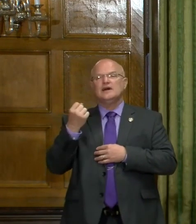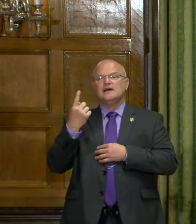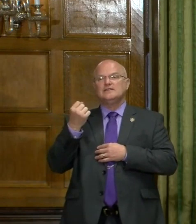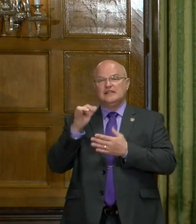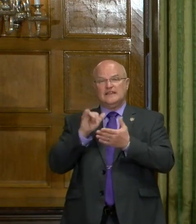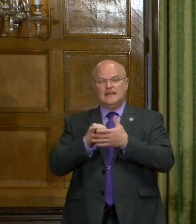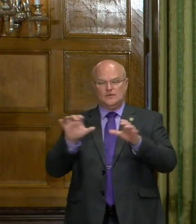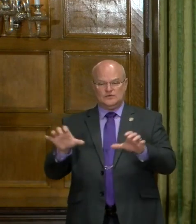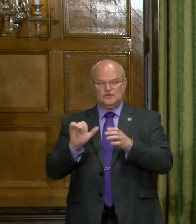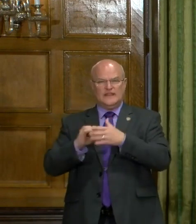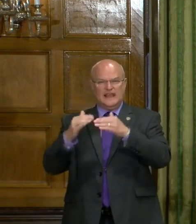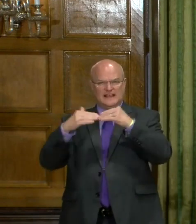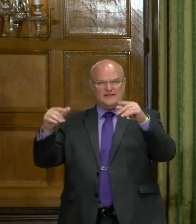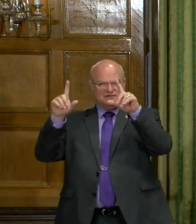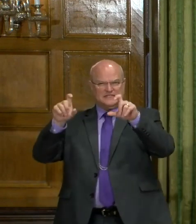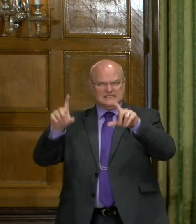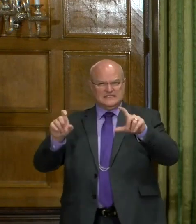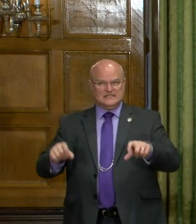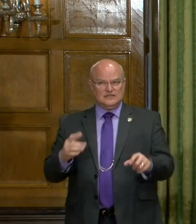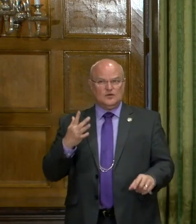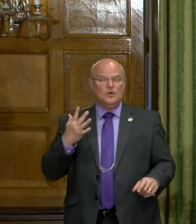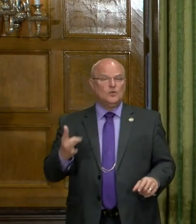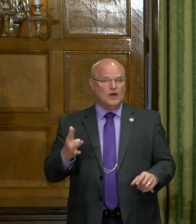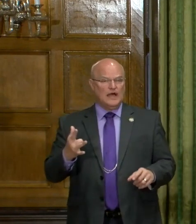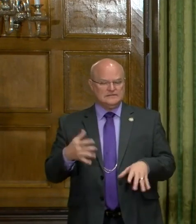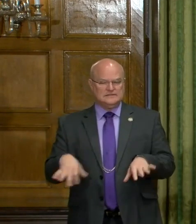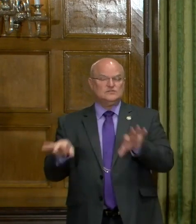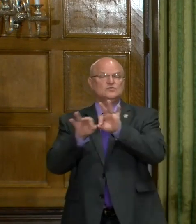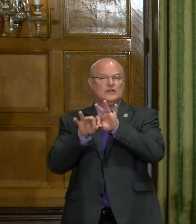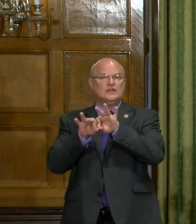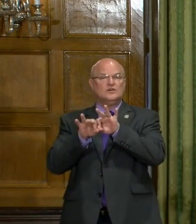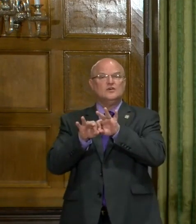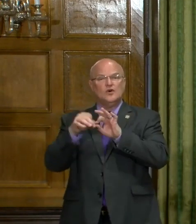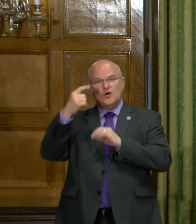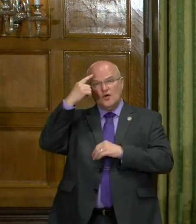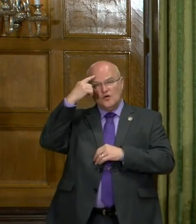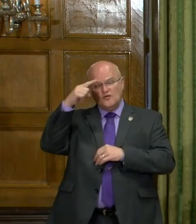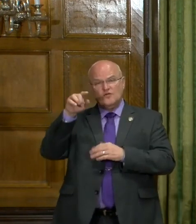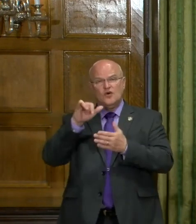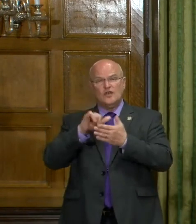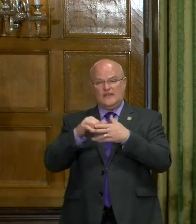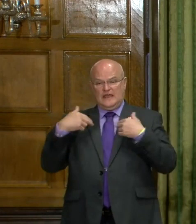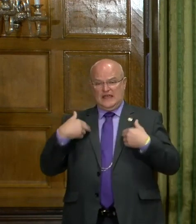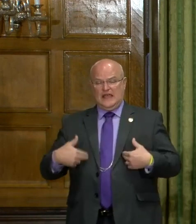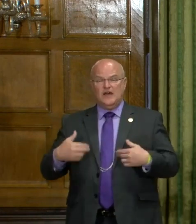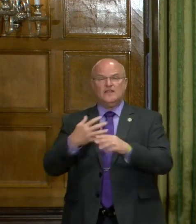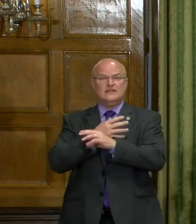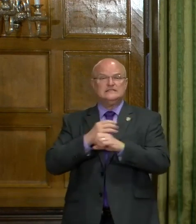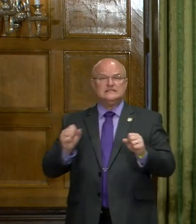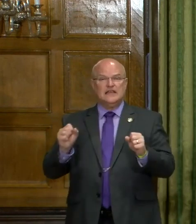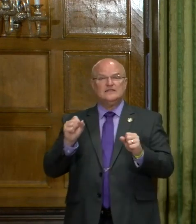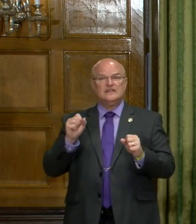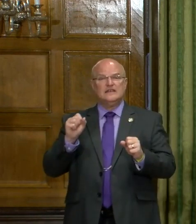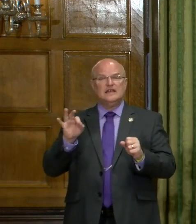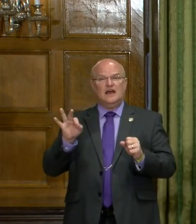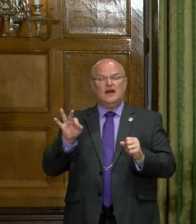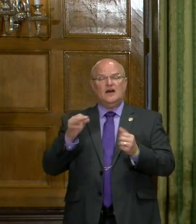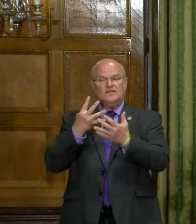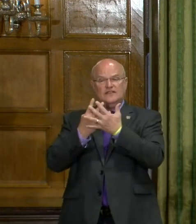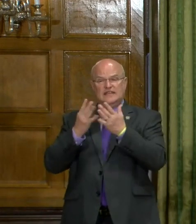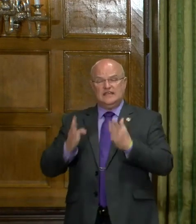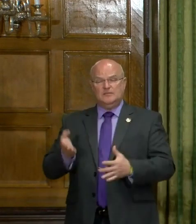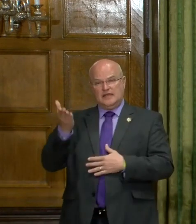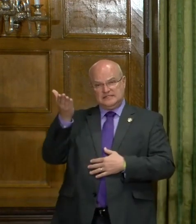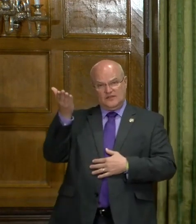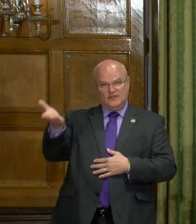understand that. We're doing that level of testing because it's critical for the health and safety of the